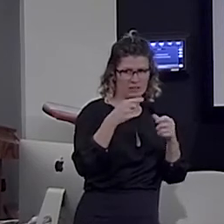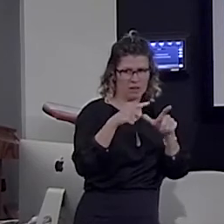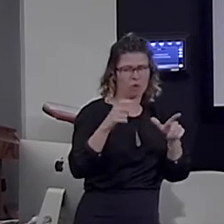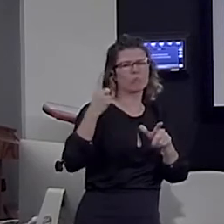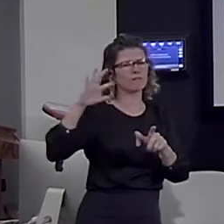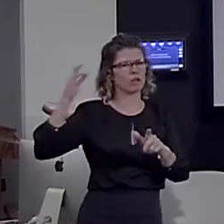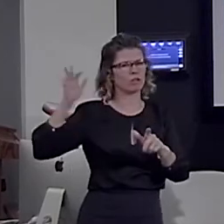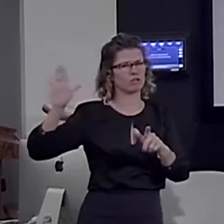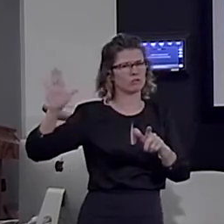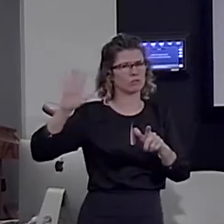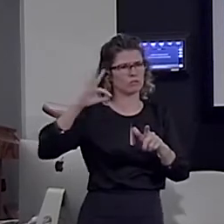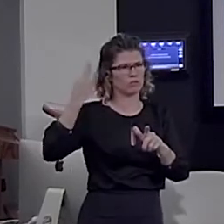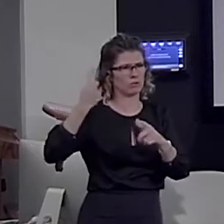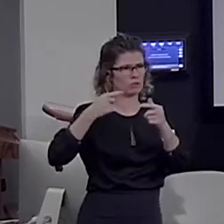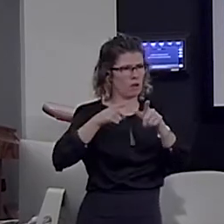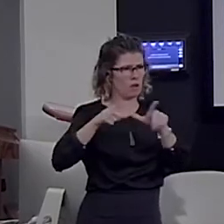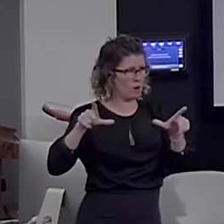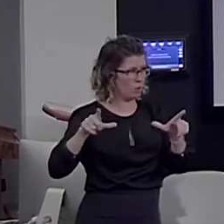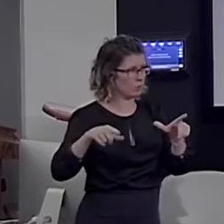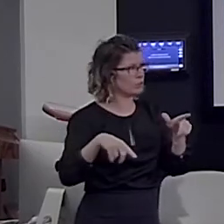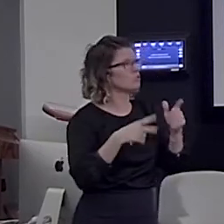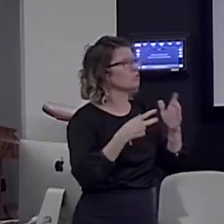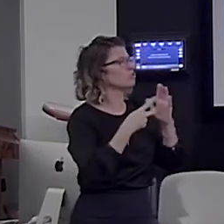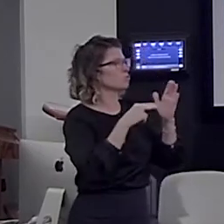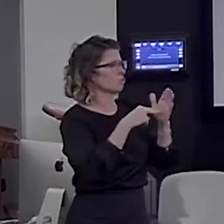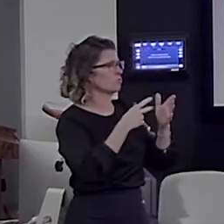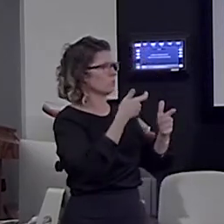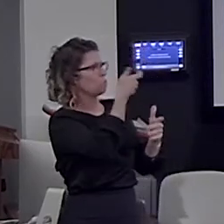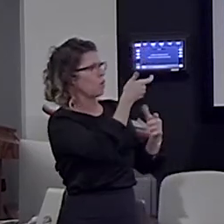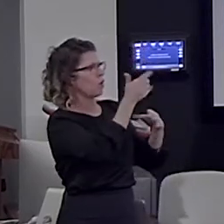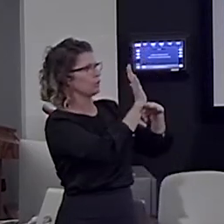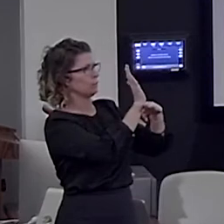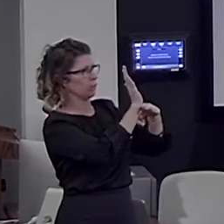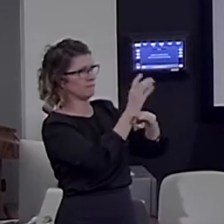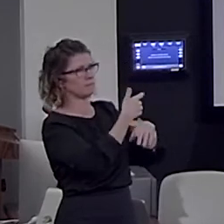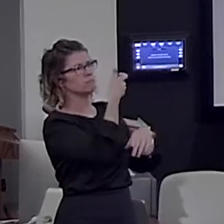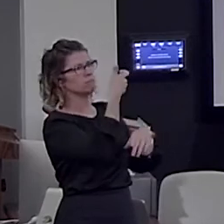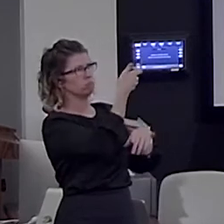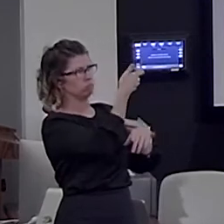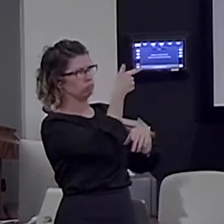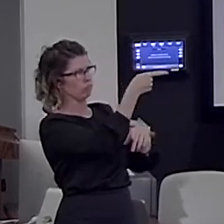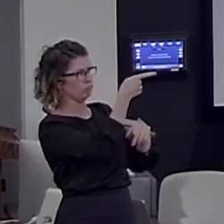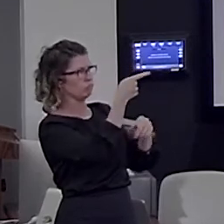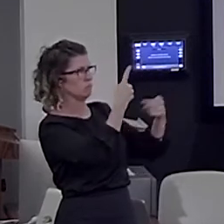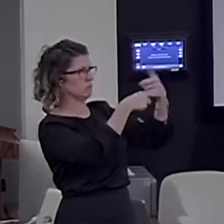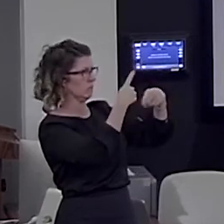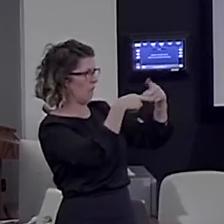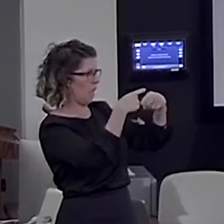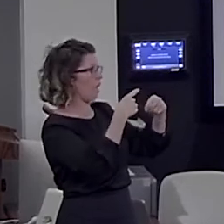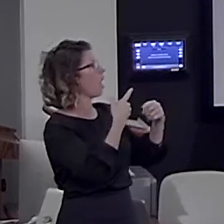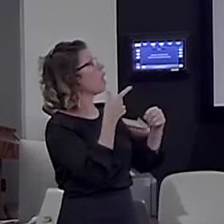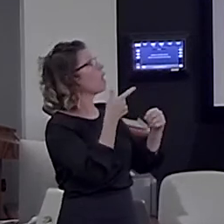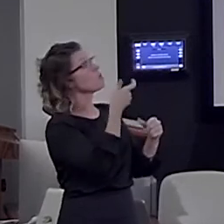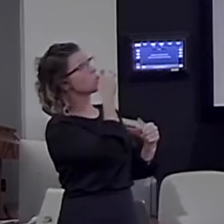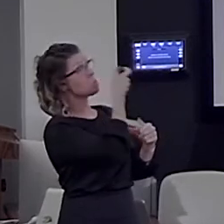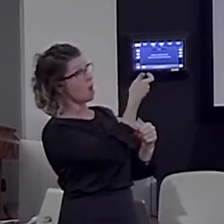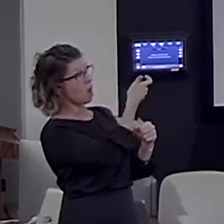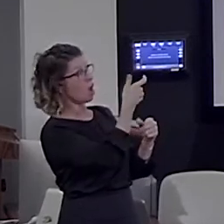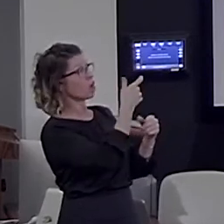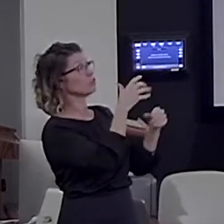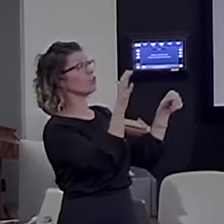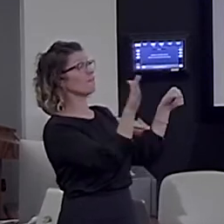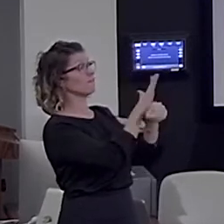So, now we used movies to present series of signs forming either a full sentence of eight signs,